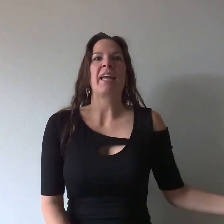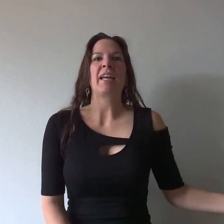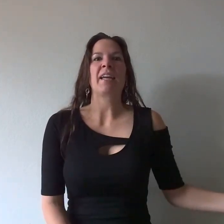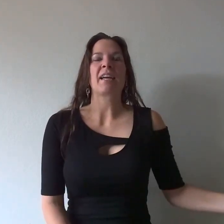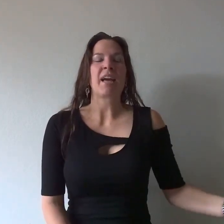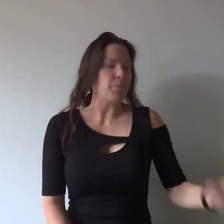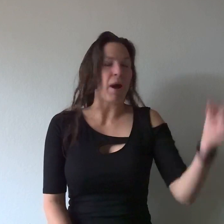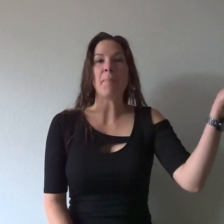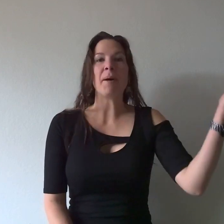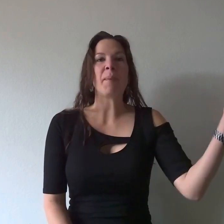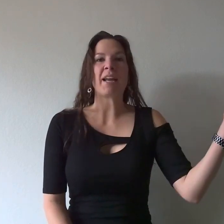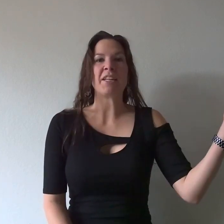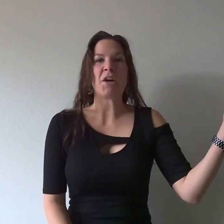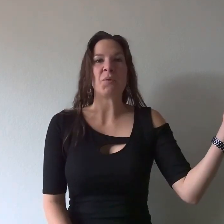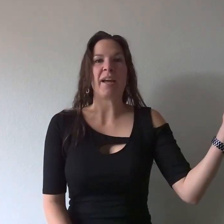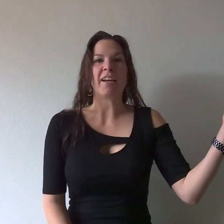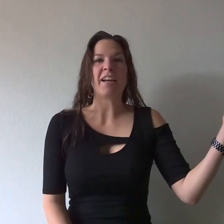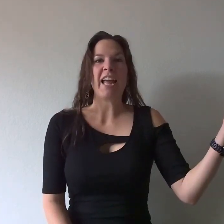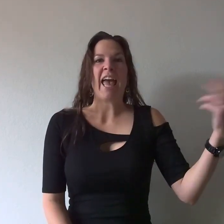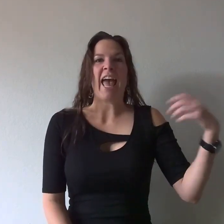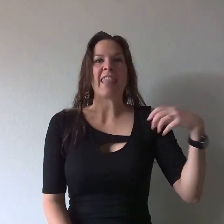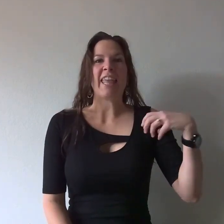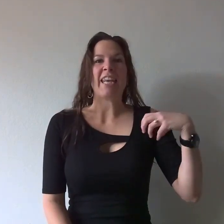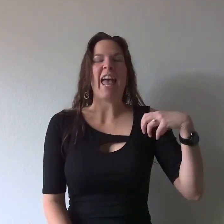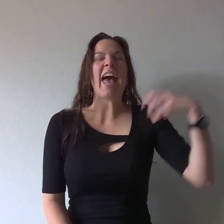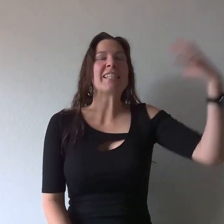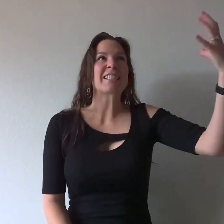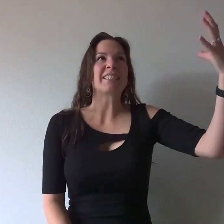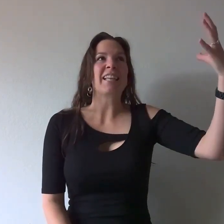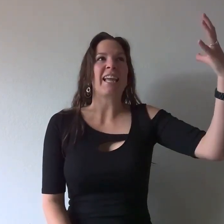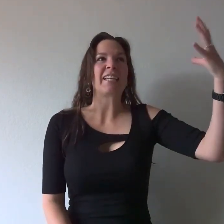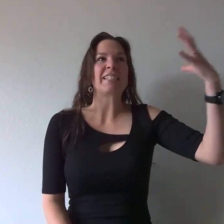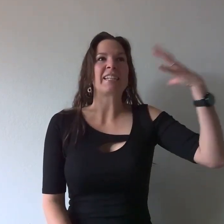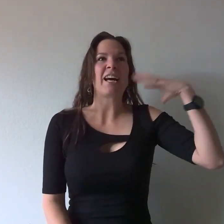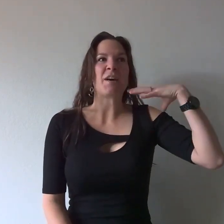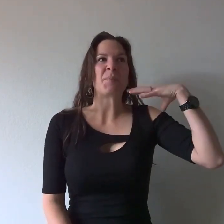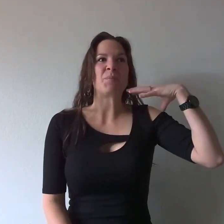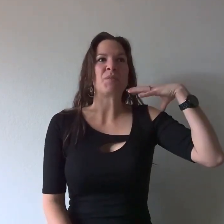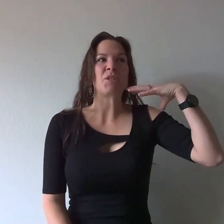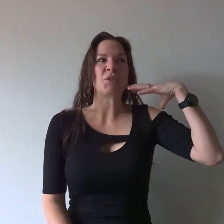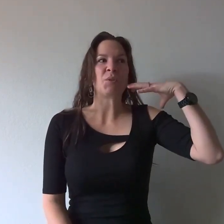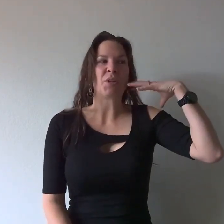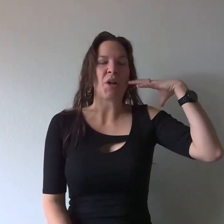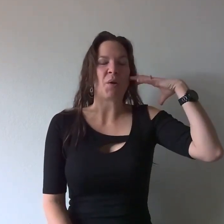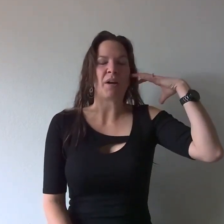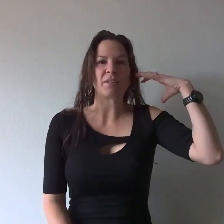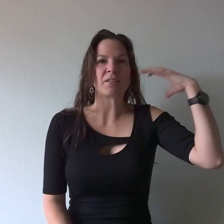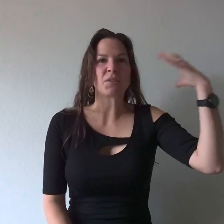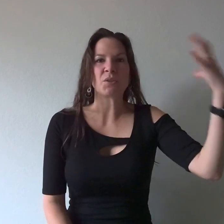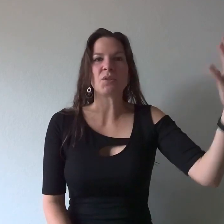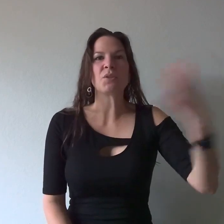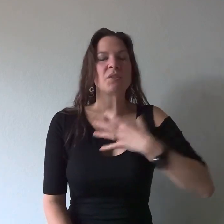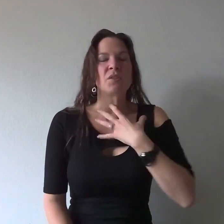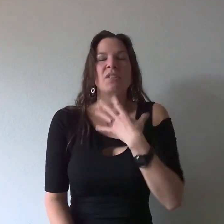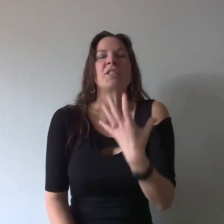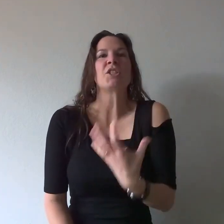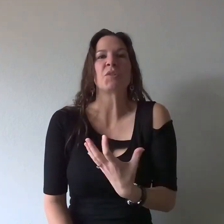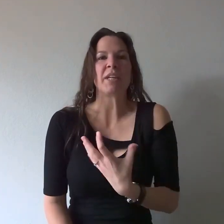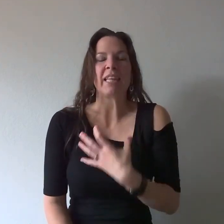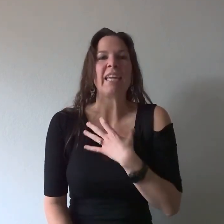pop up out of nowhere and then escalate to you know such a degree that he